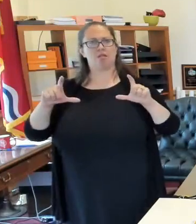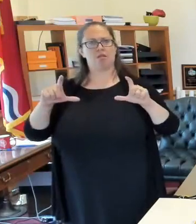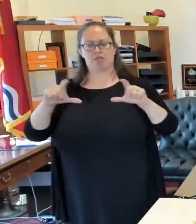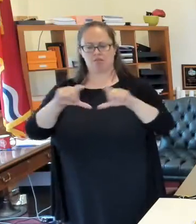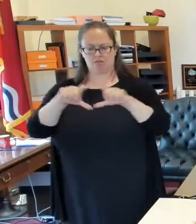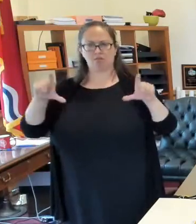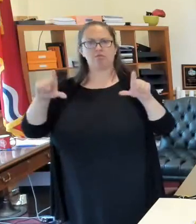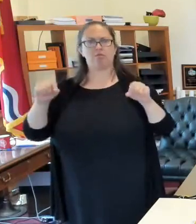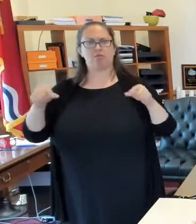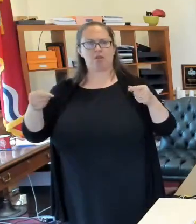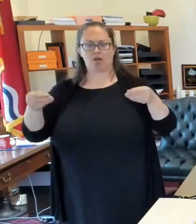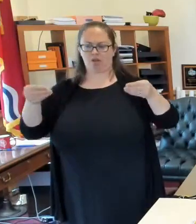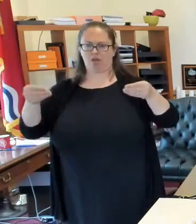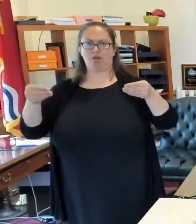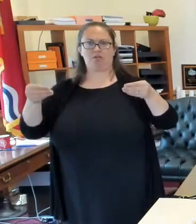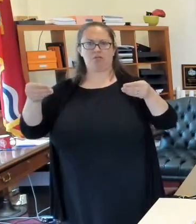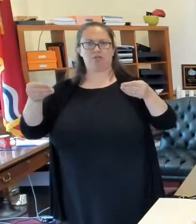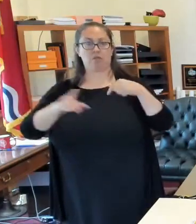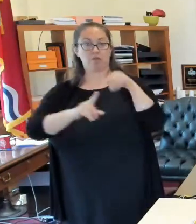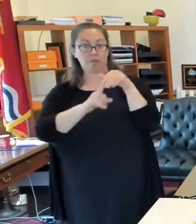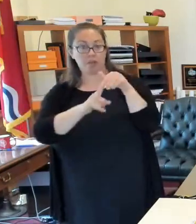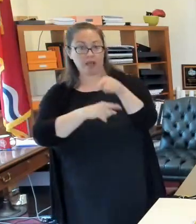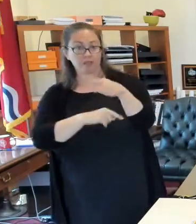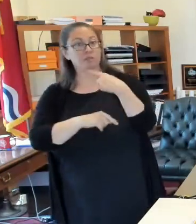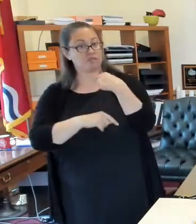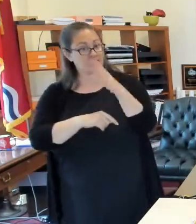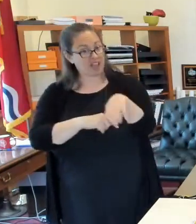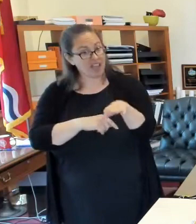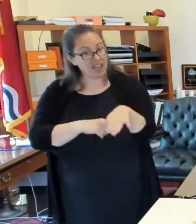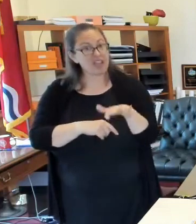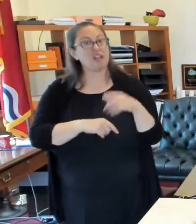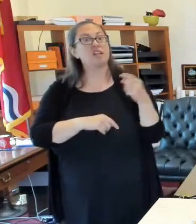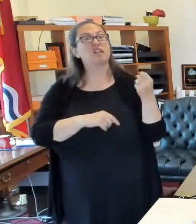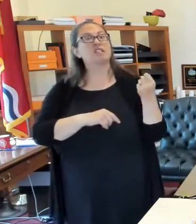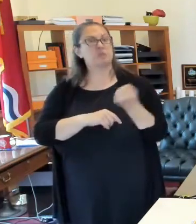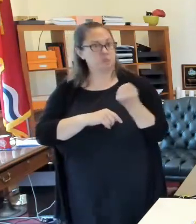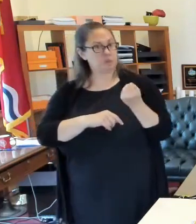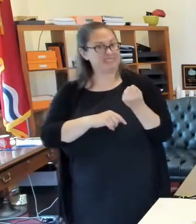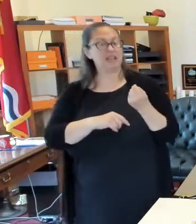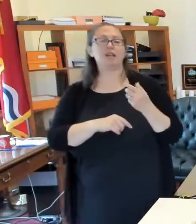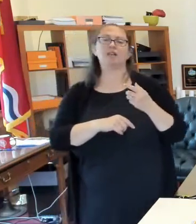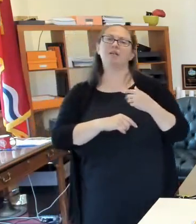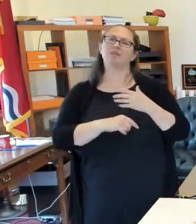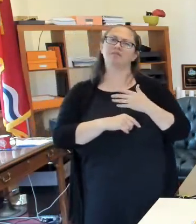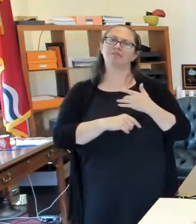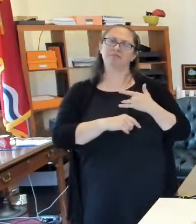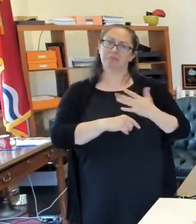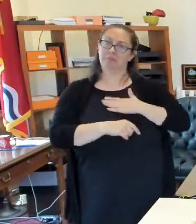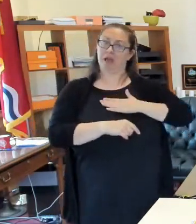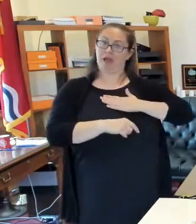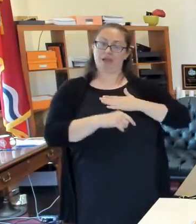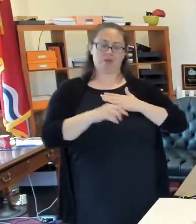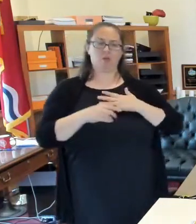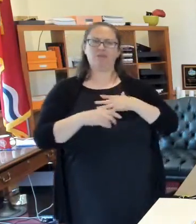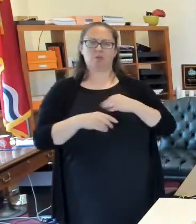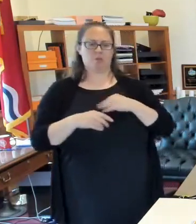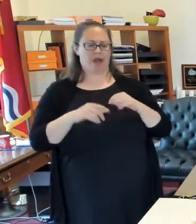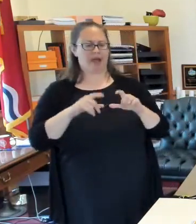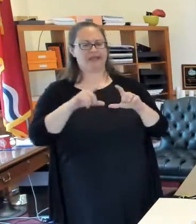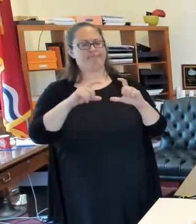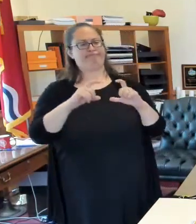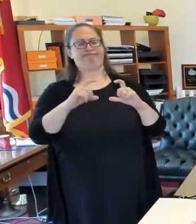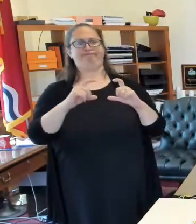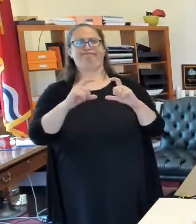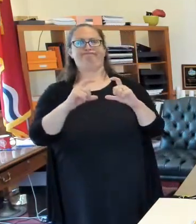you, uh, that Tuesday's election day. Usually that's a white card. The one I got is a little, I don't know, three by five